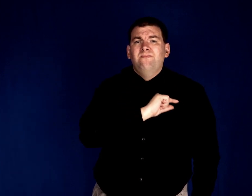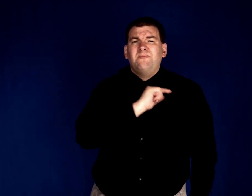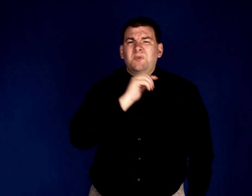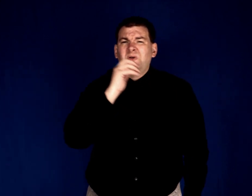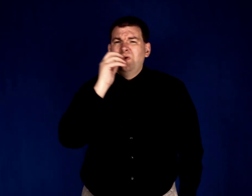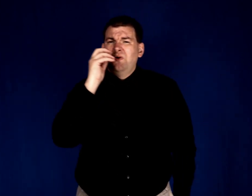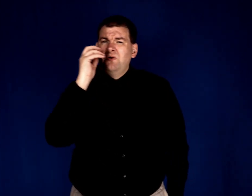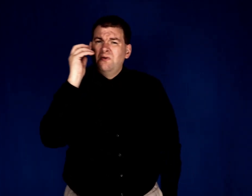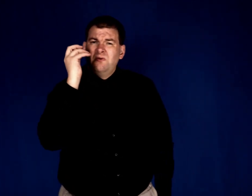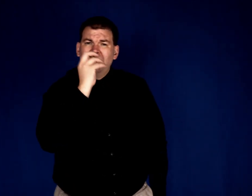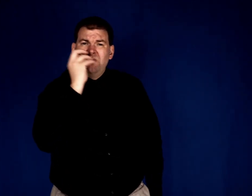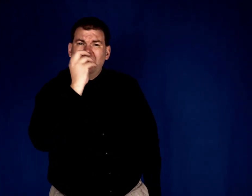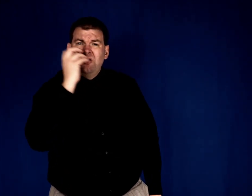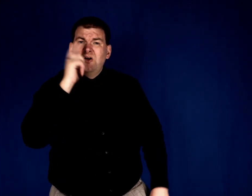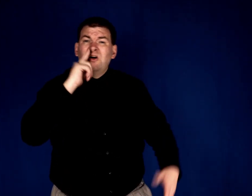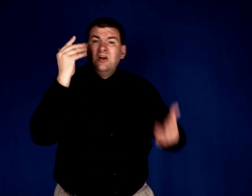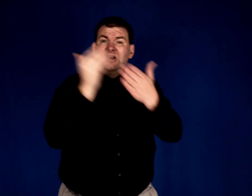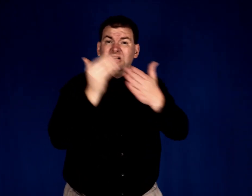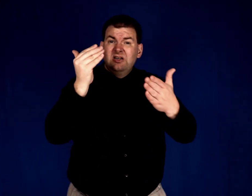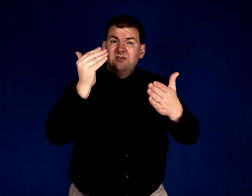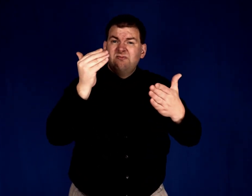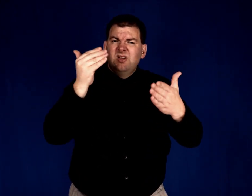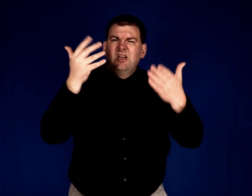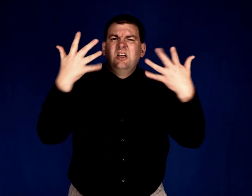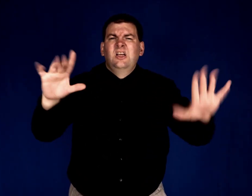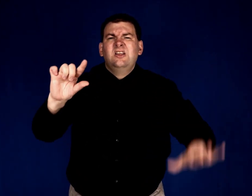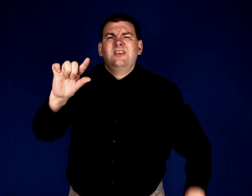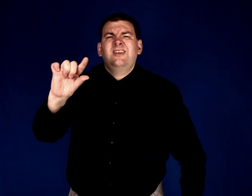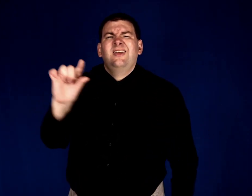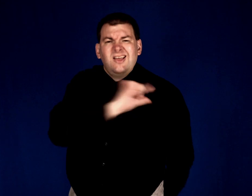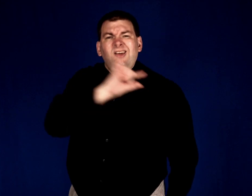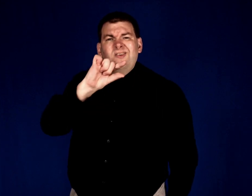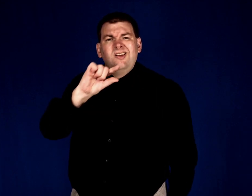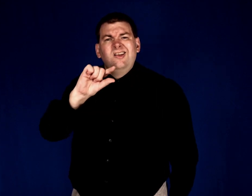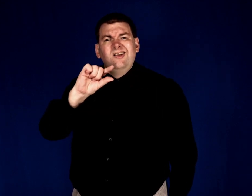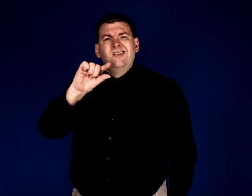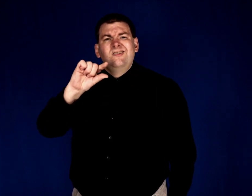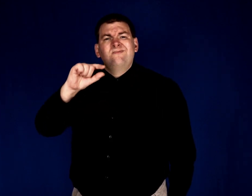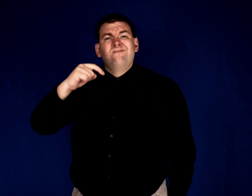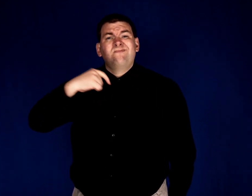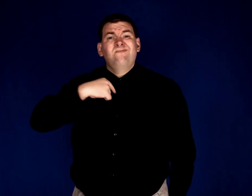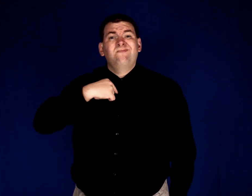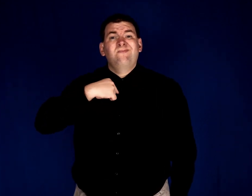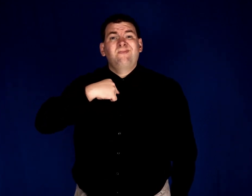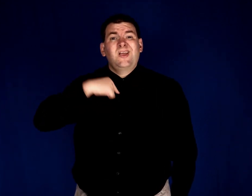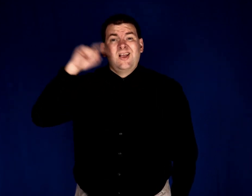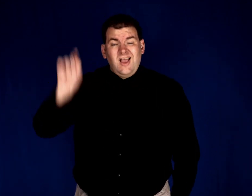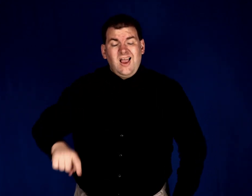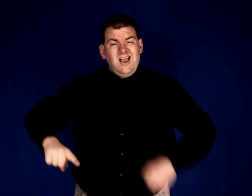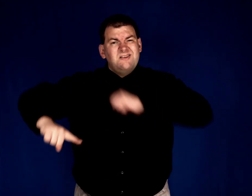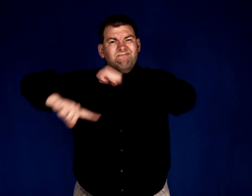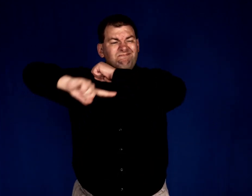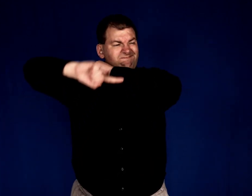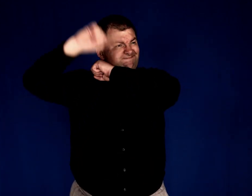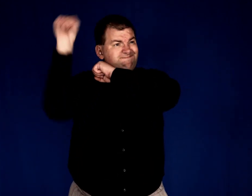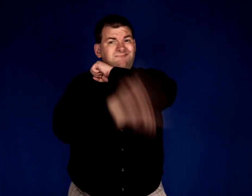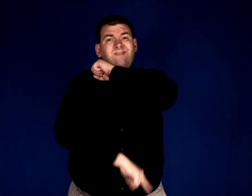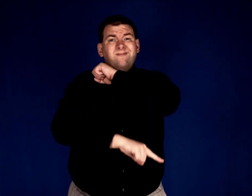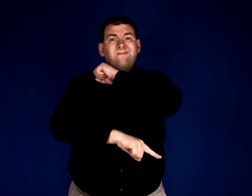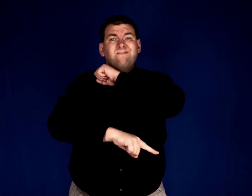Or the verdict, it was guilty and I had to